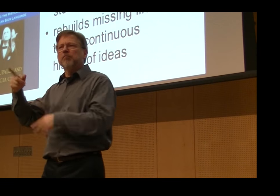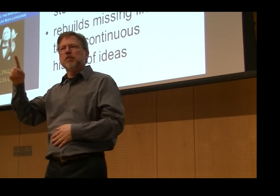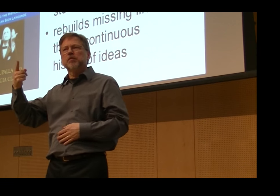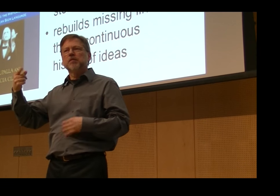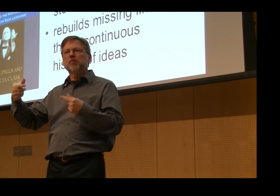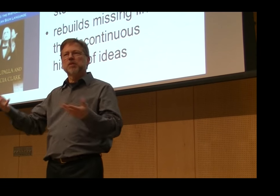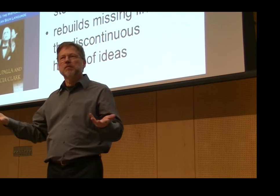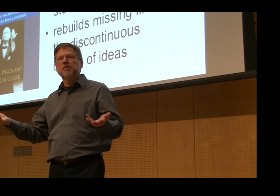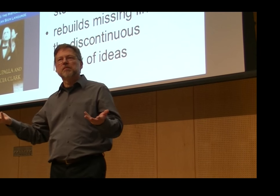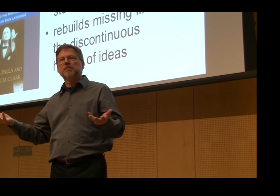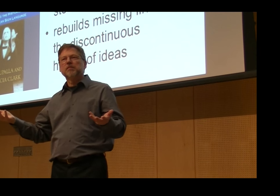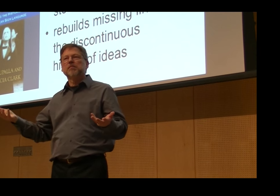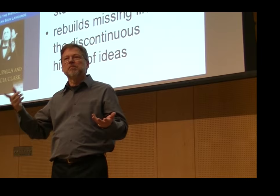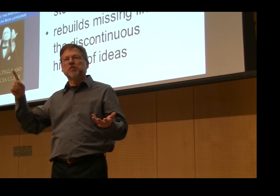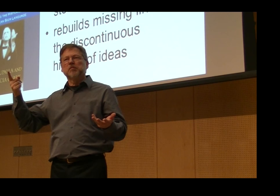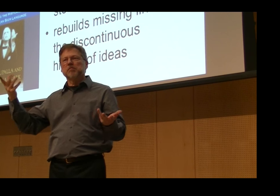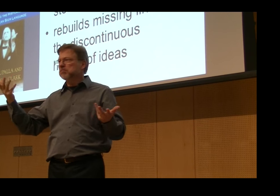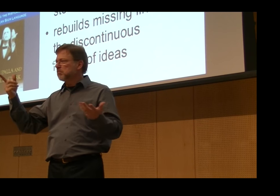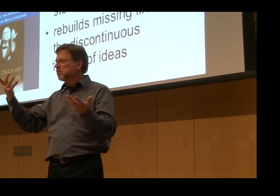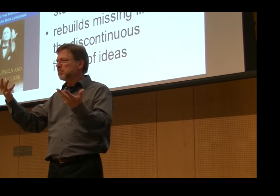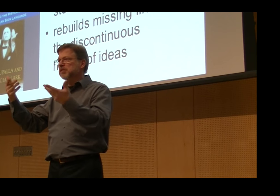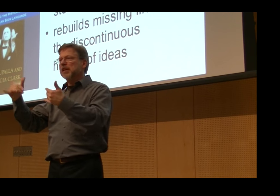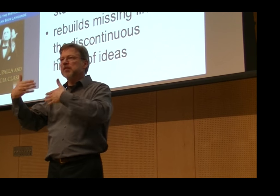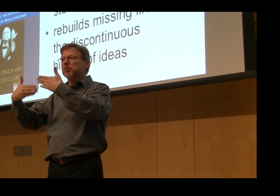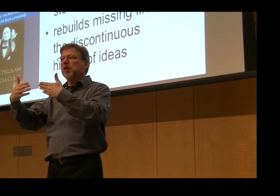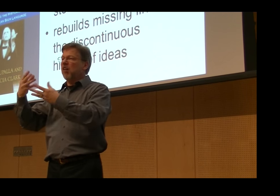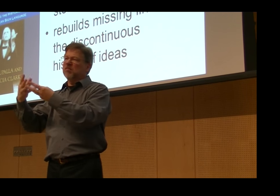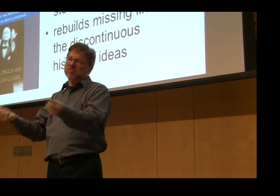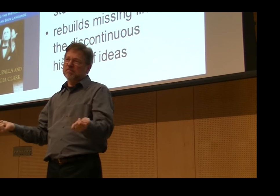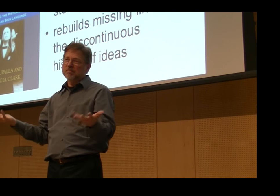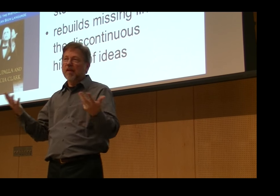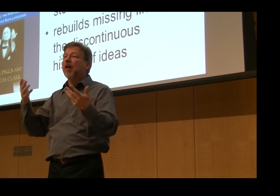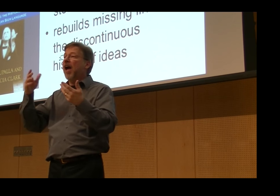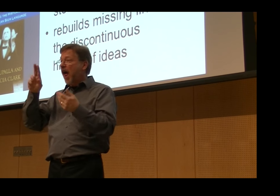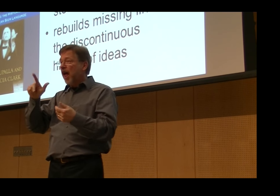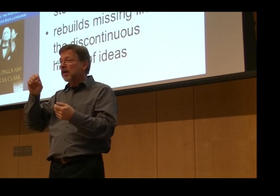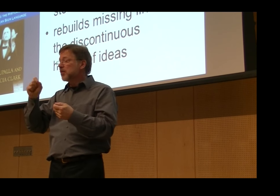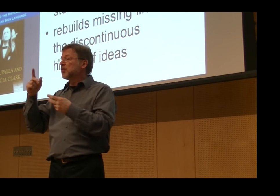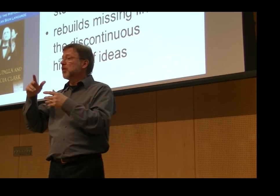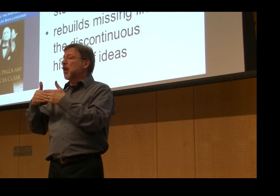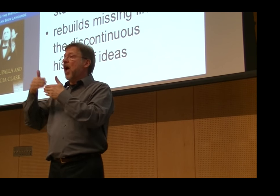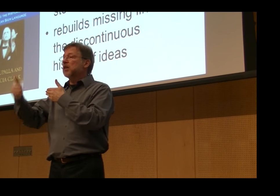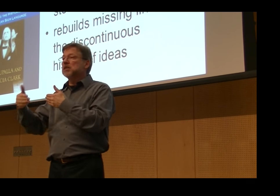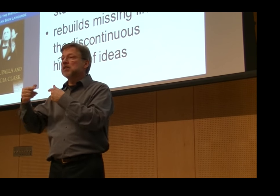outside influences create a paganized form, but you can still refer to some of them as